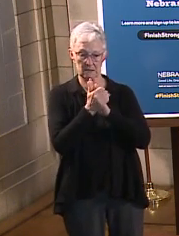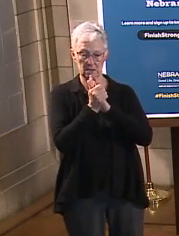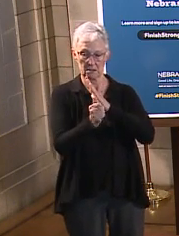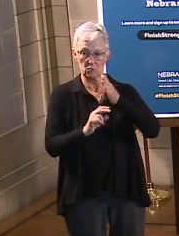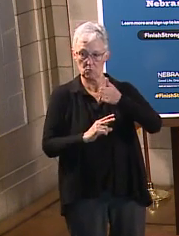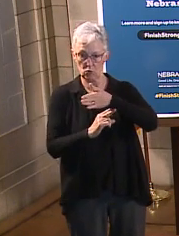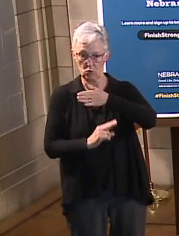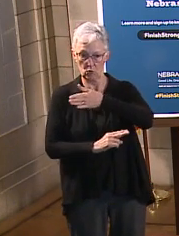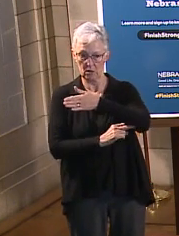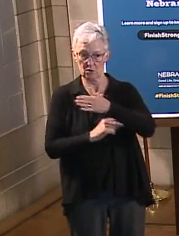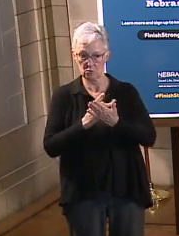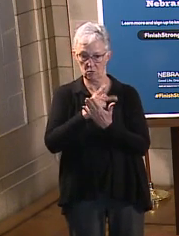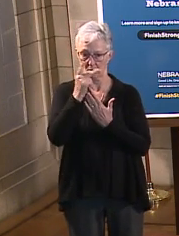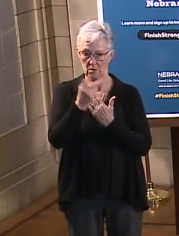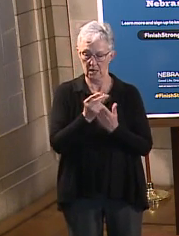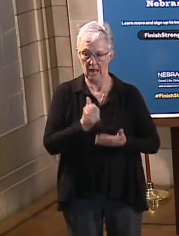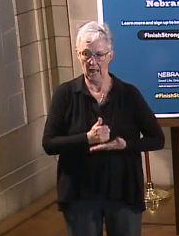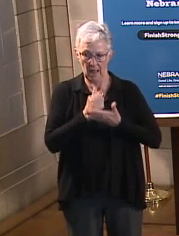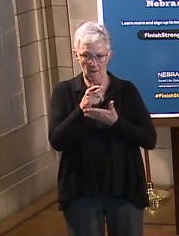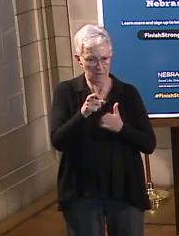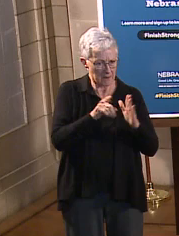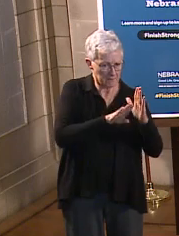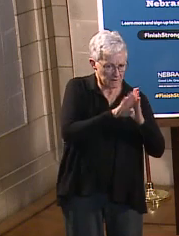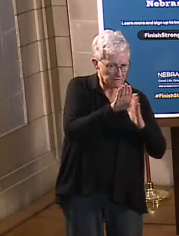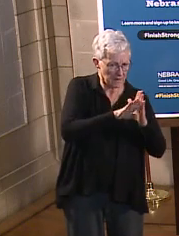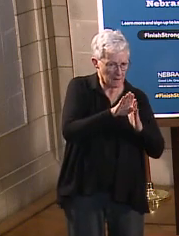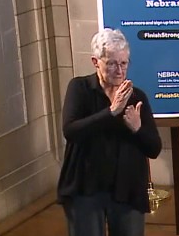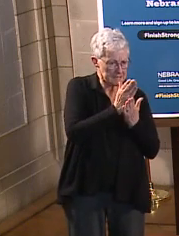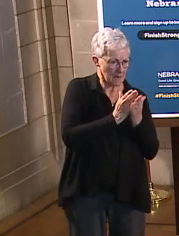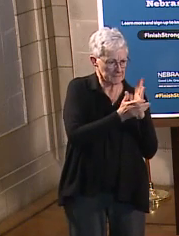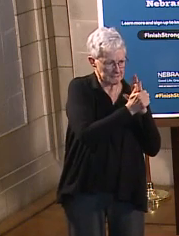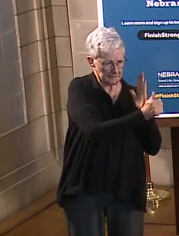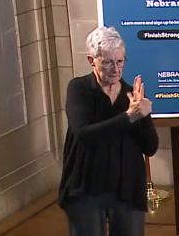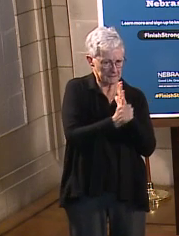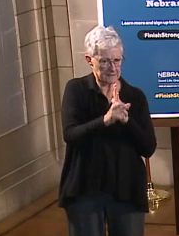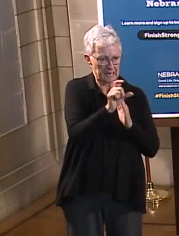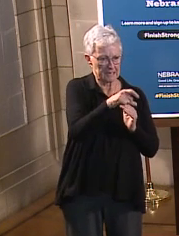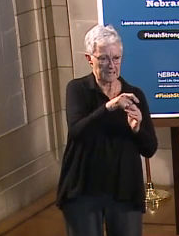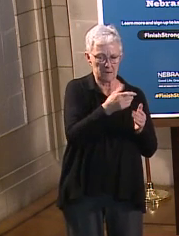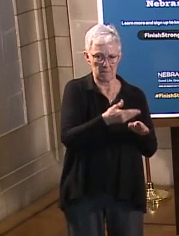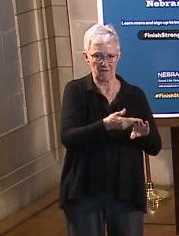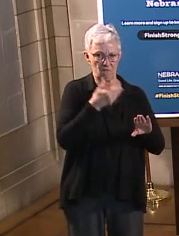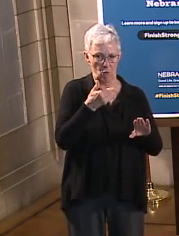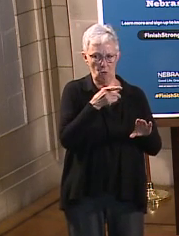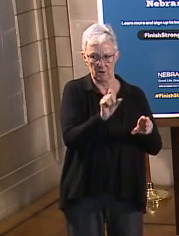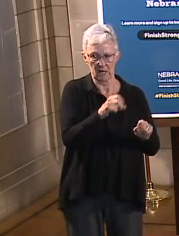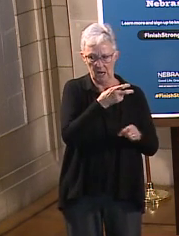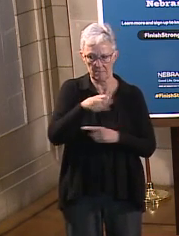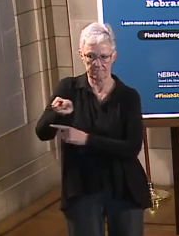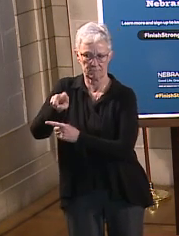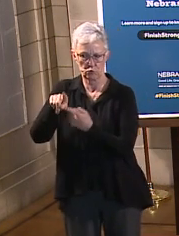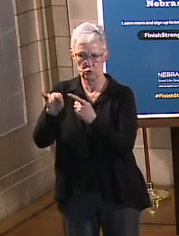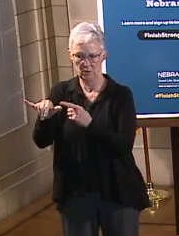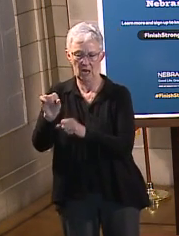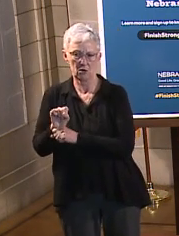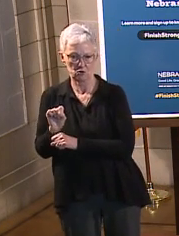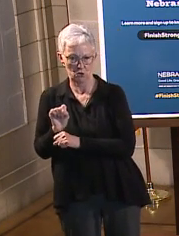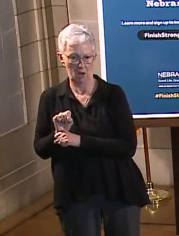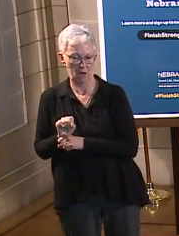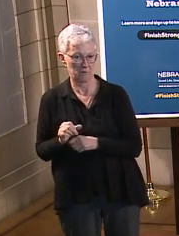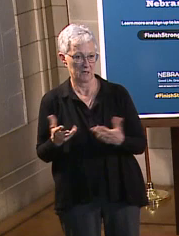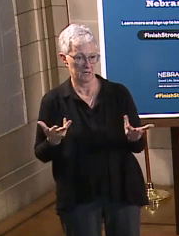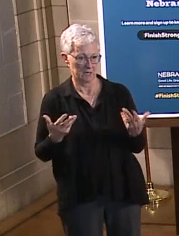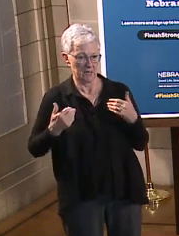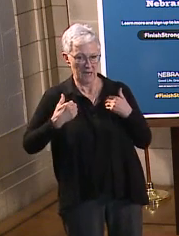labor needs. A number of national companies that operate here in Nebraska are currently participating in Skill Bridge to include